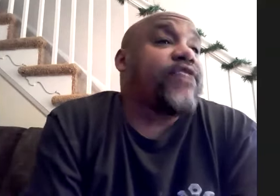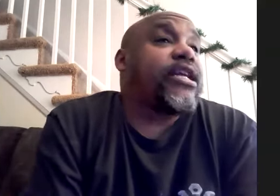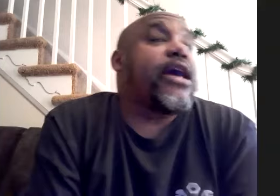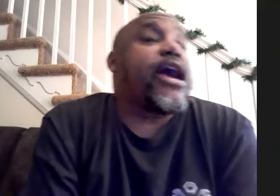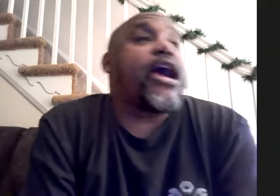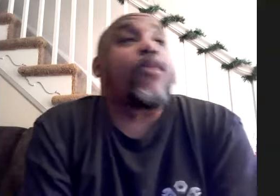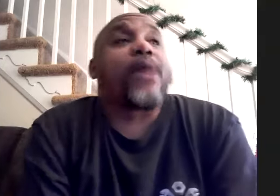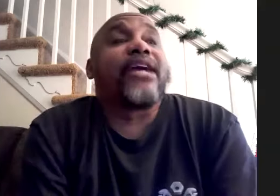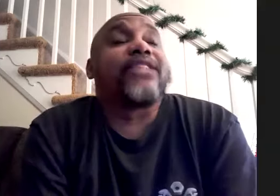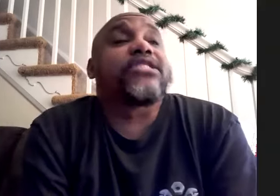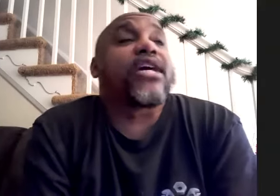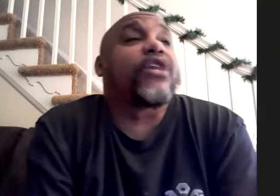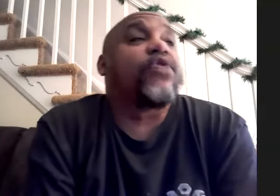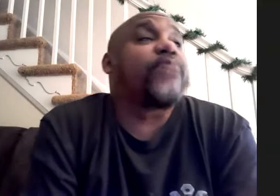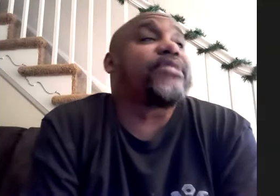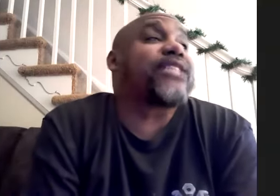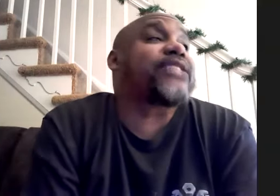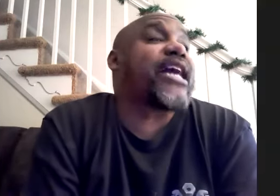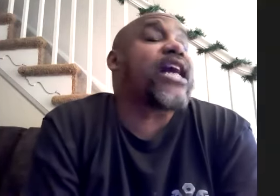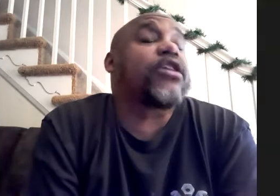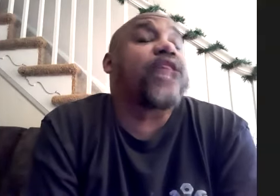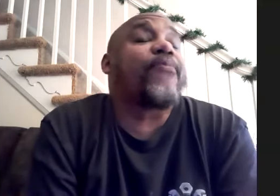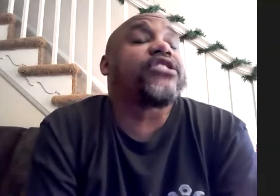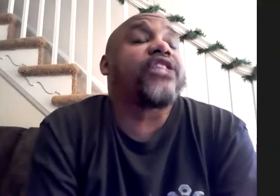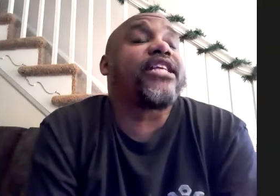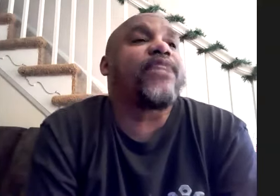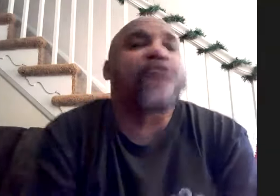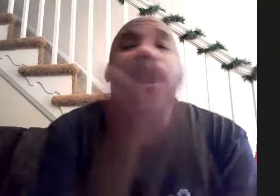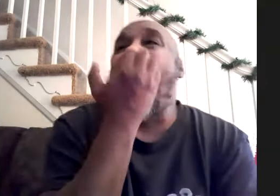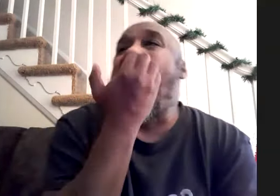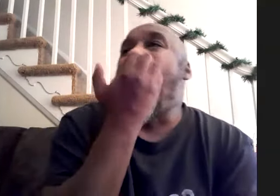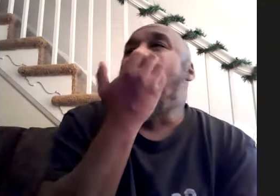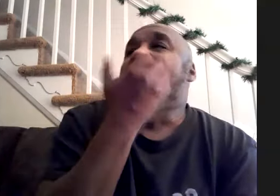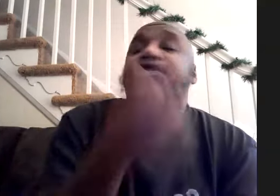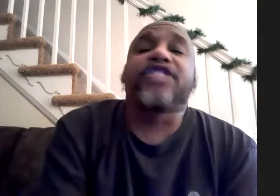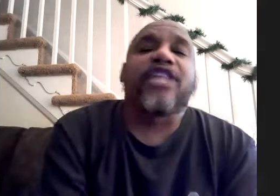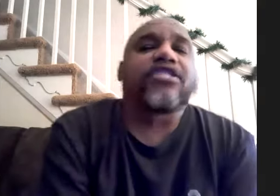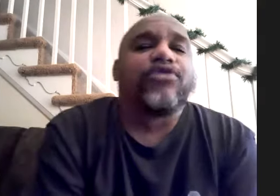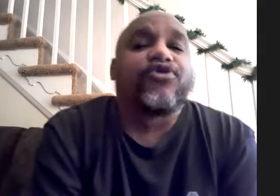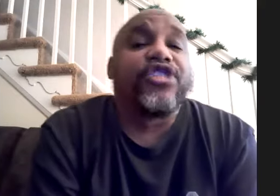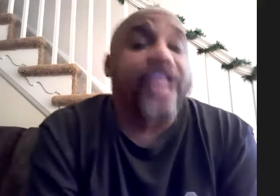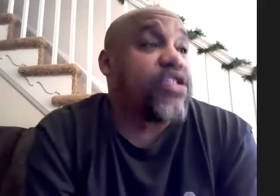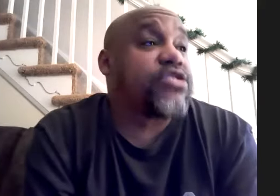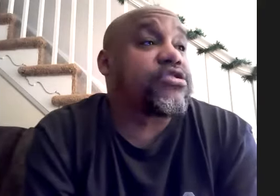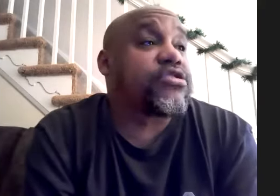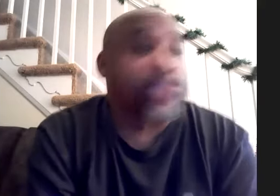it and are probably got sick of it quickly but that that collaboration they did with uh cody chestnut was ridiculous the scene